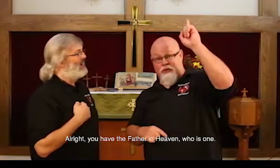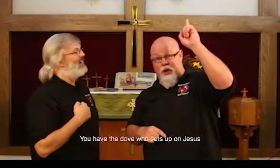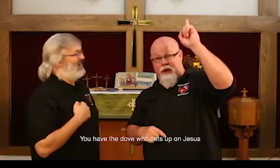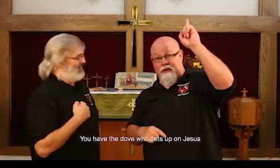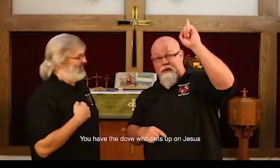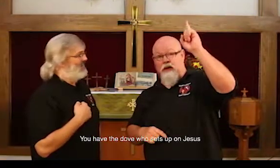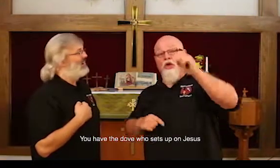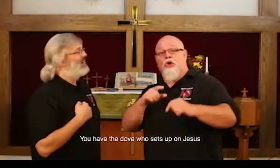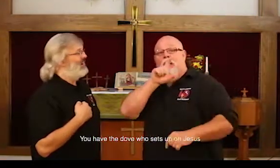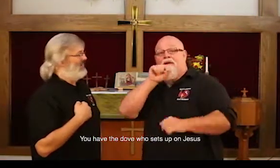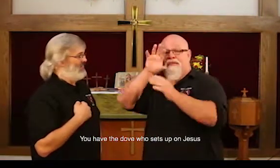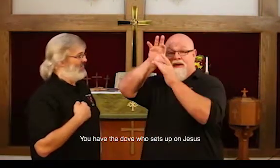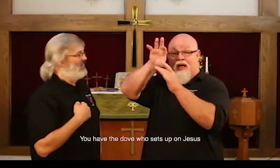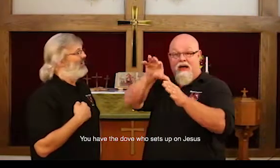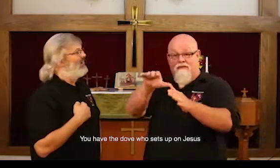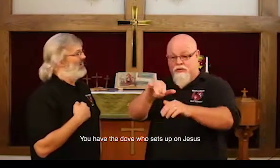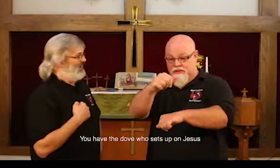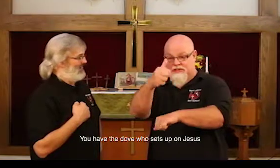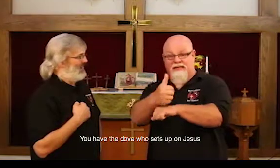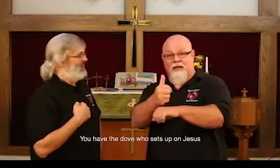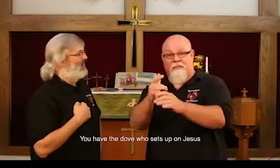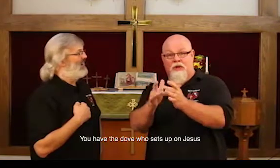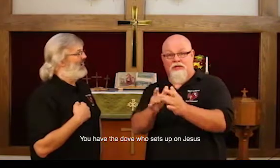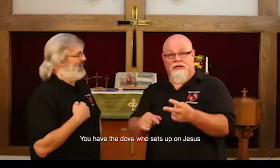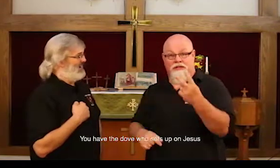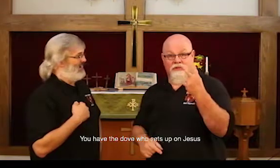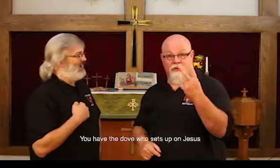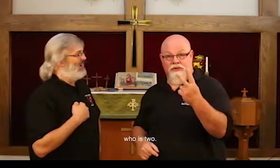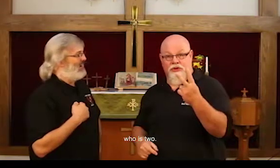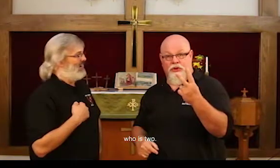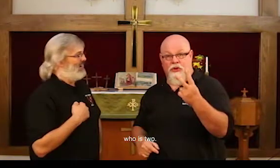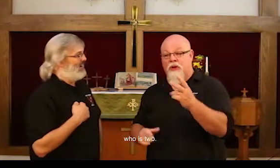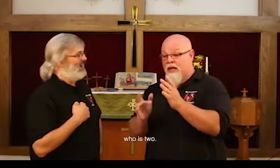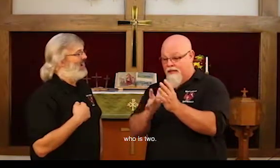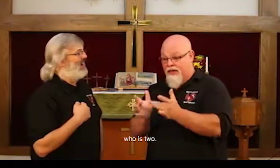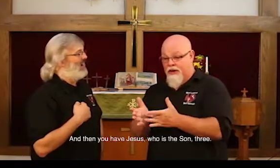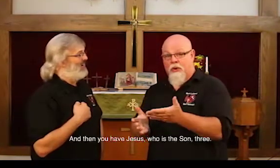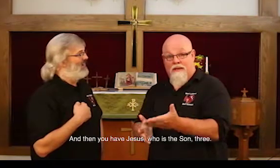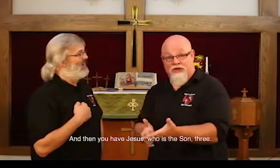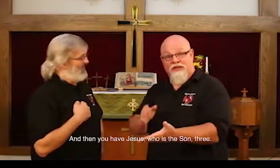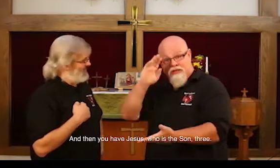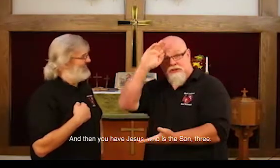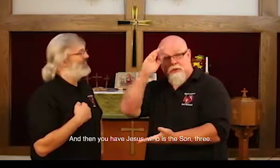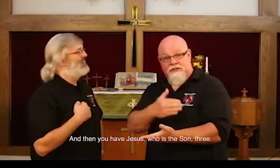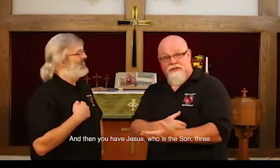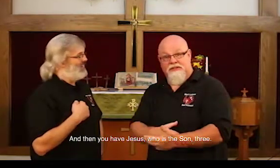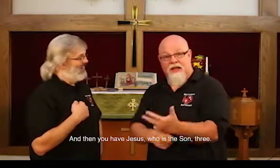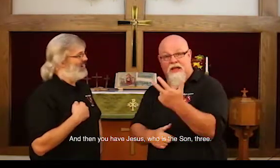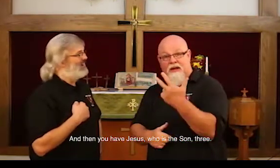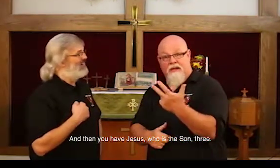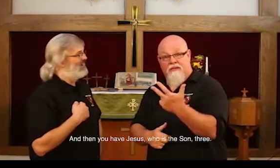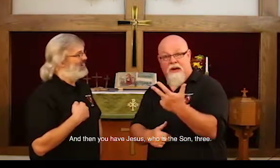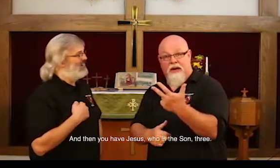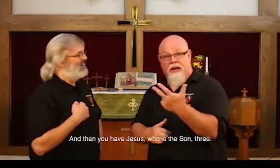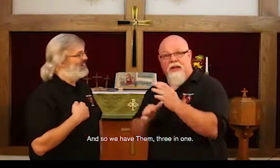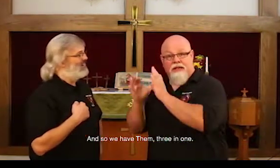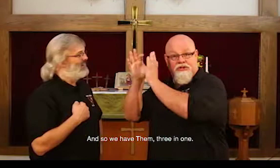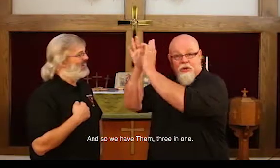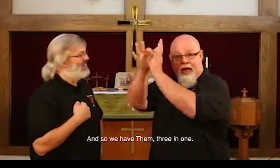who's one, you have the dove, who sets up on Jesus, who's two, and then you have Jesus, who is the son, three, and so you